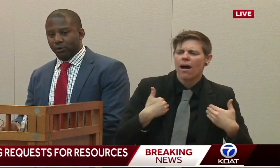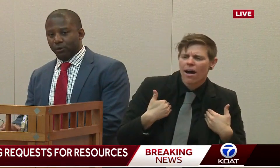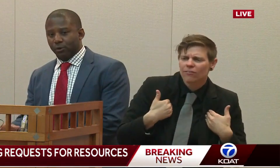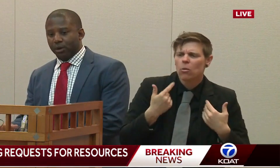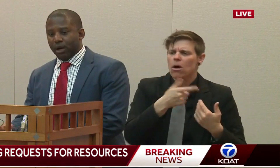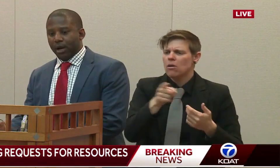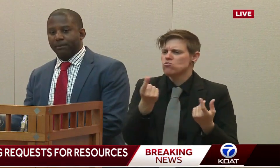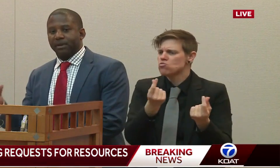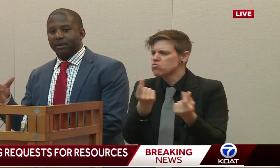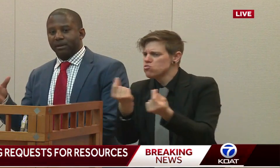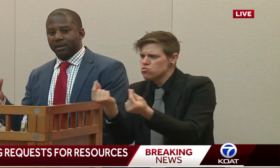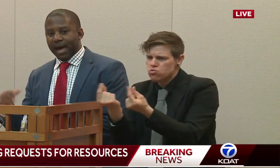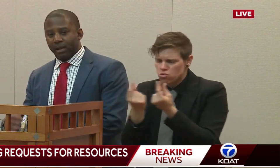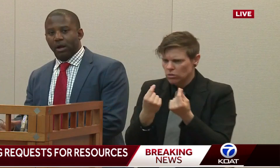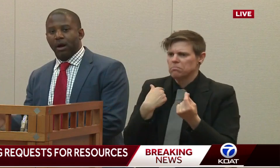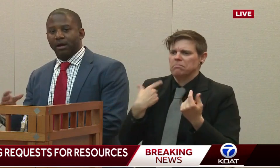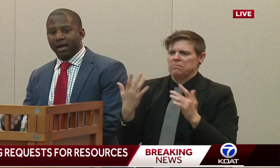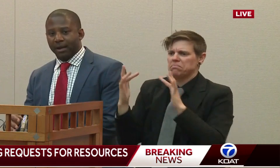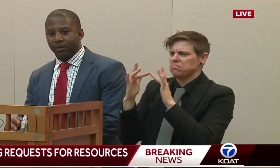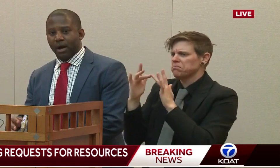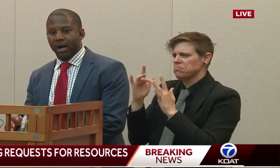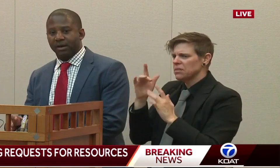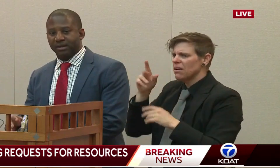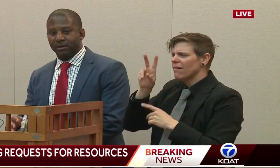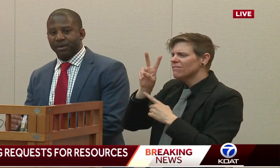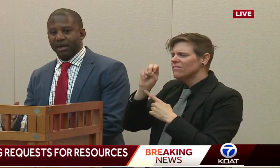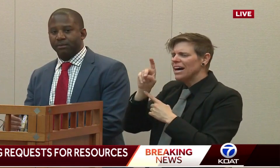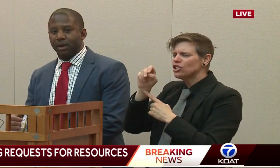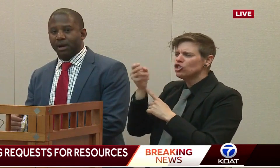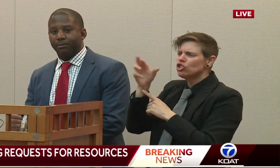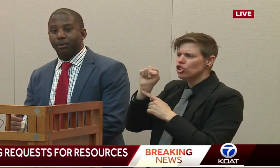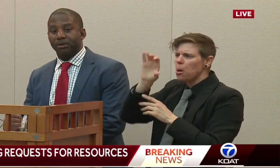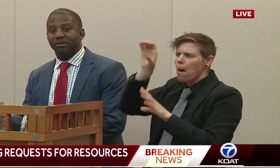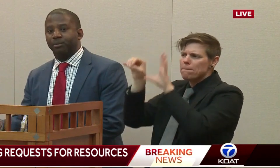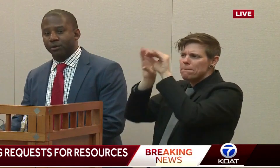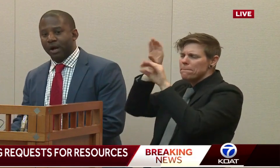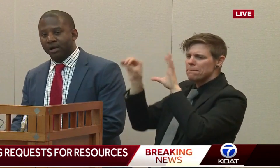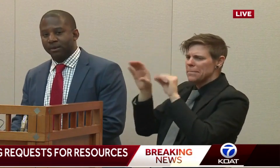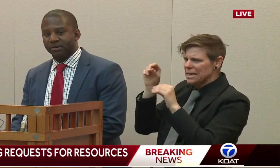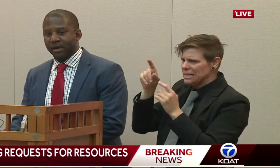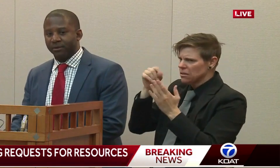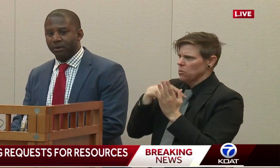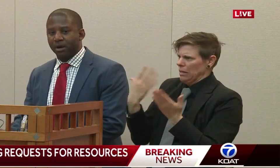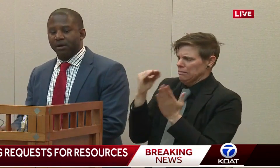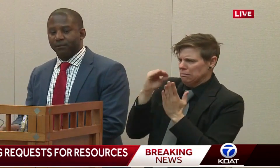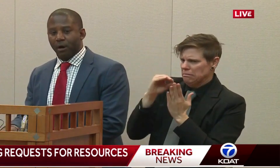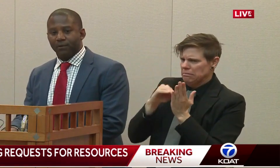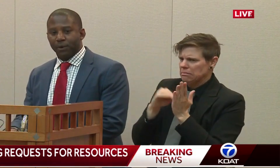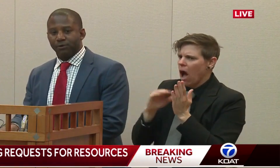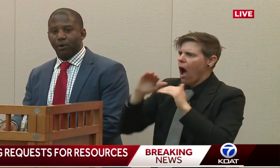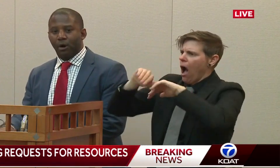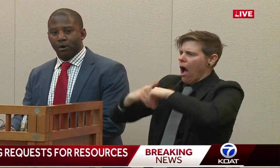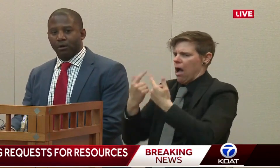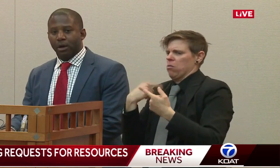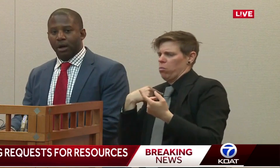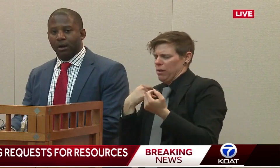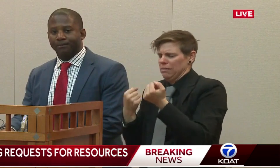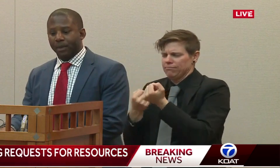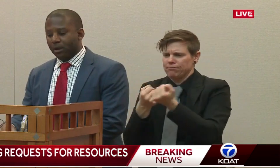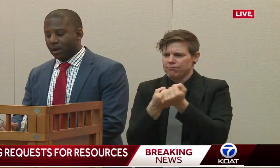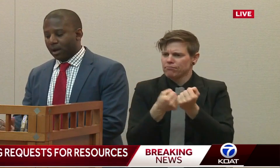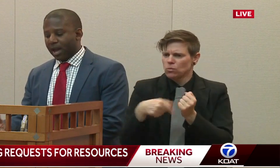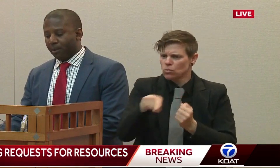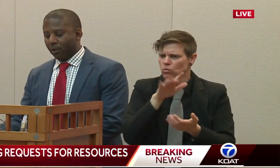to catalog, categorize, and then begin pulling support documents together for all of those who are